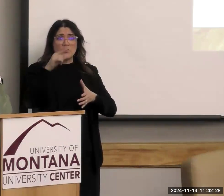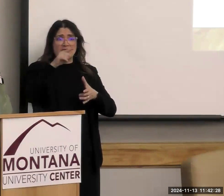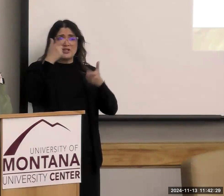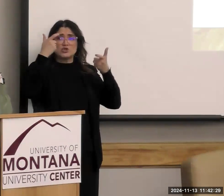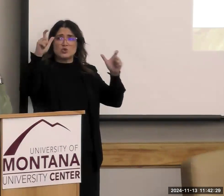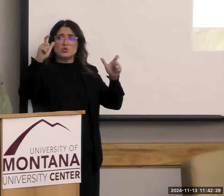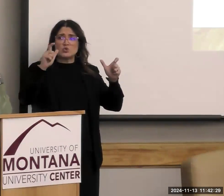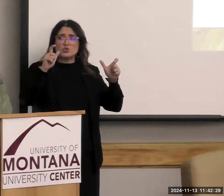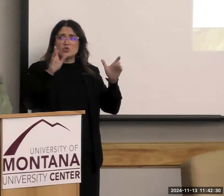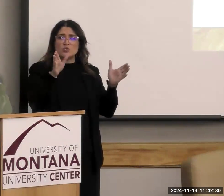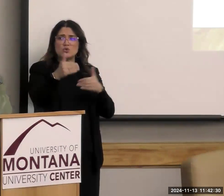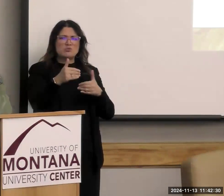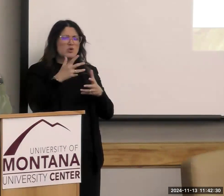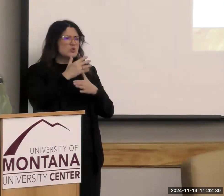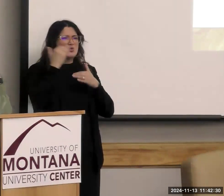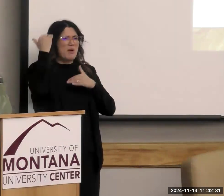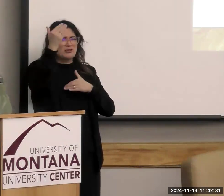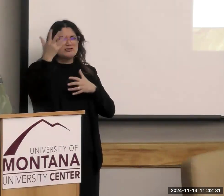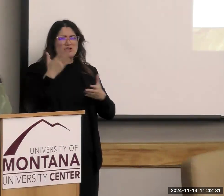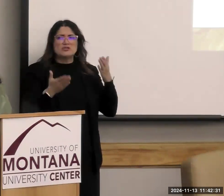It's way too much. Oh, okay.